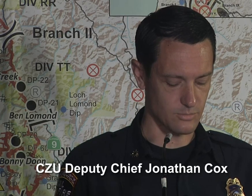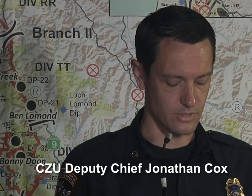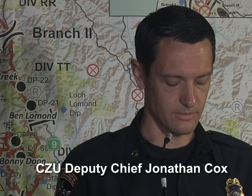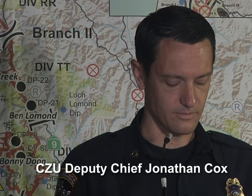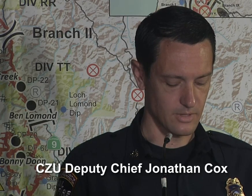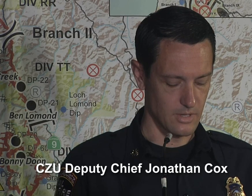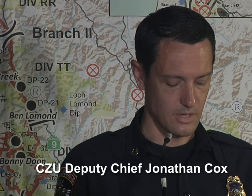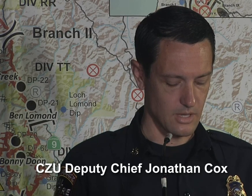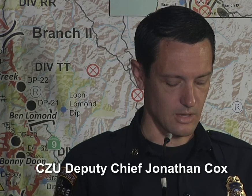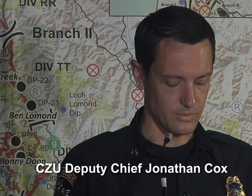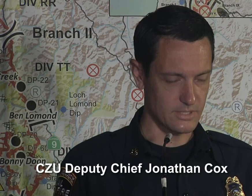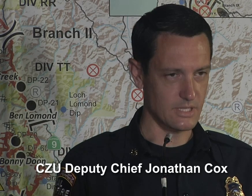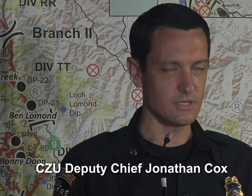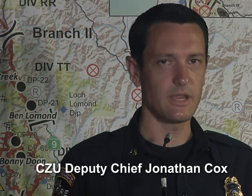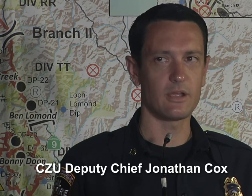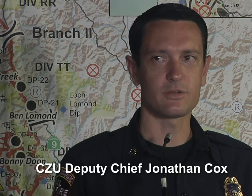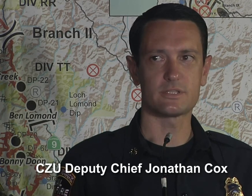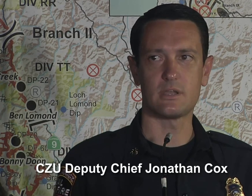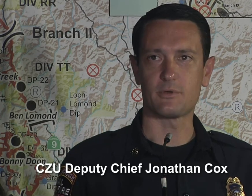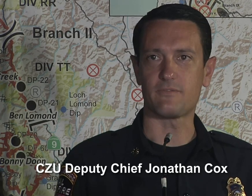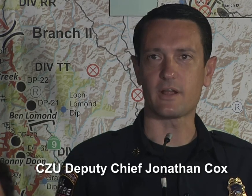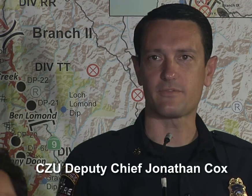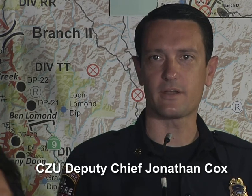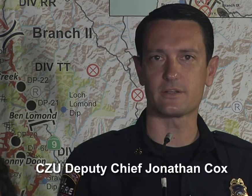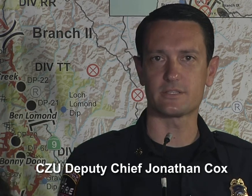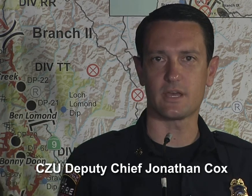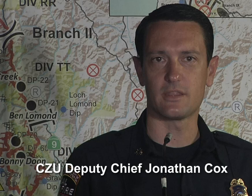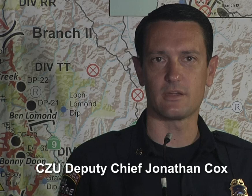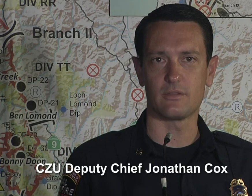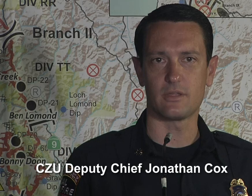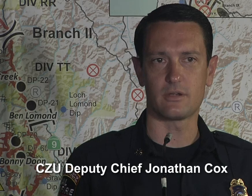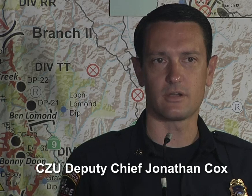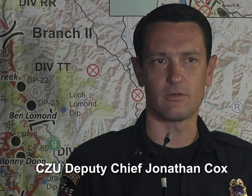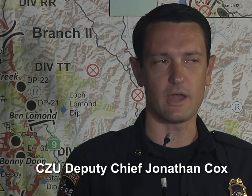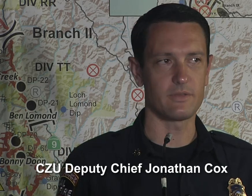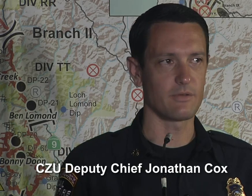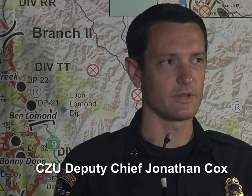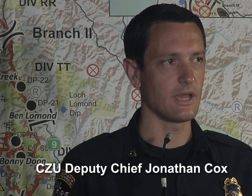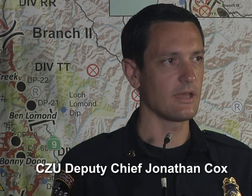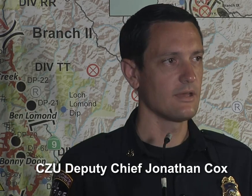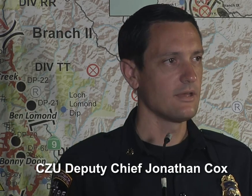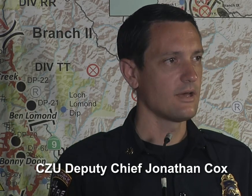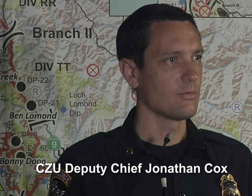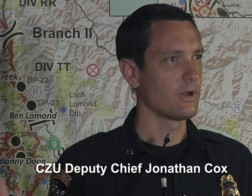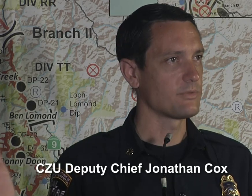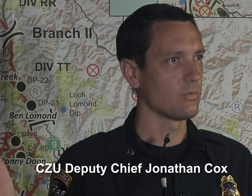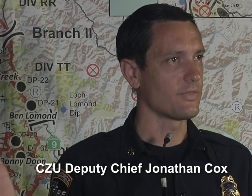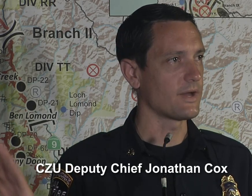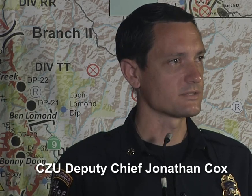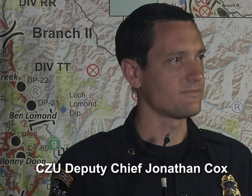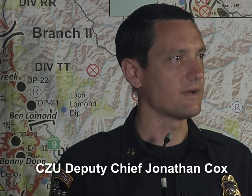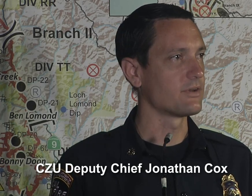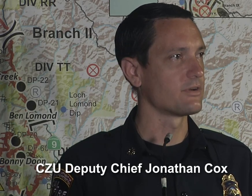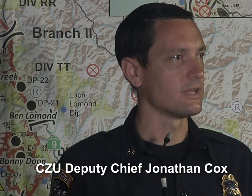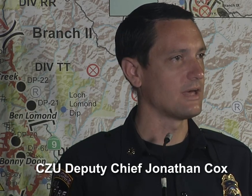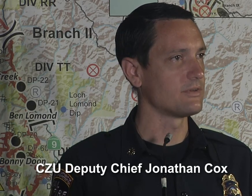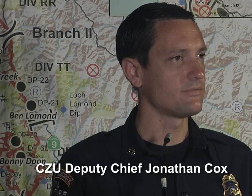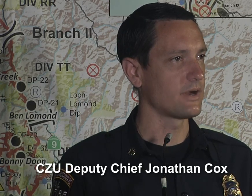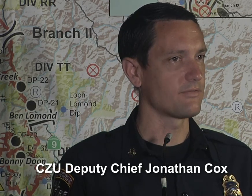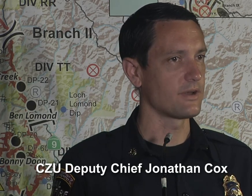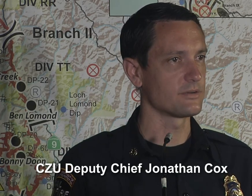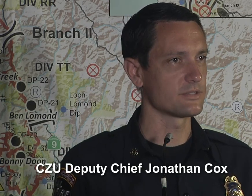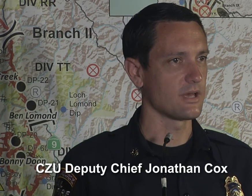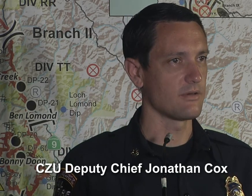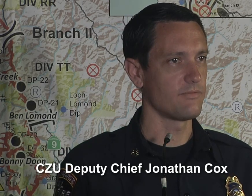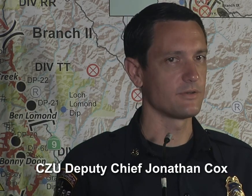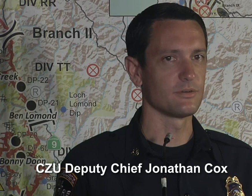get you later this morning. We continue to increase the number of firefighters that are arriving every day. We're up to 1,511